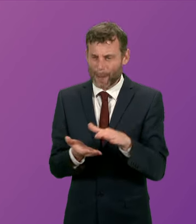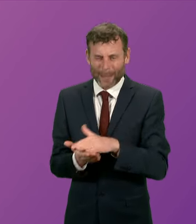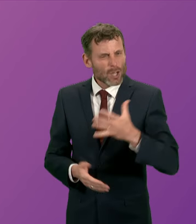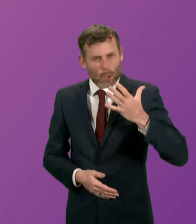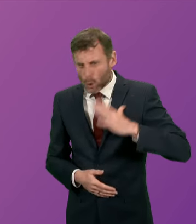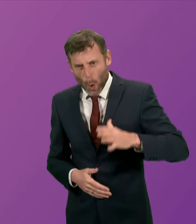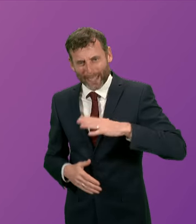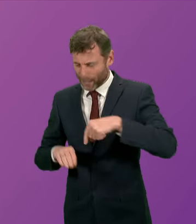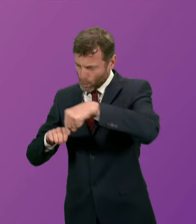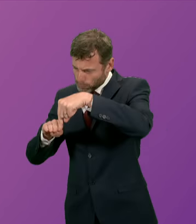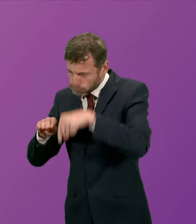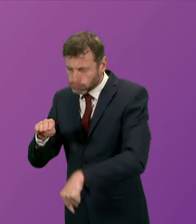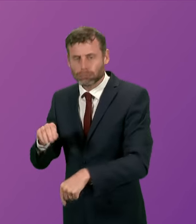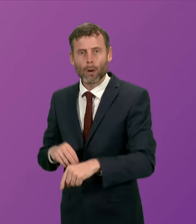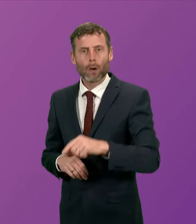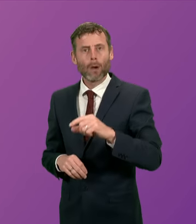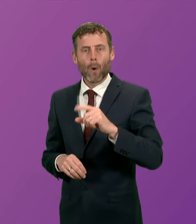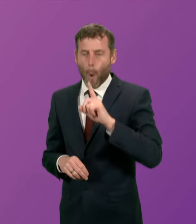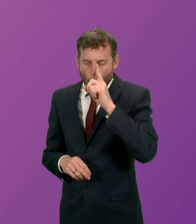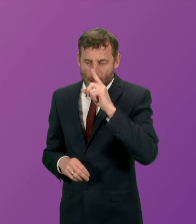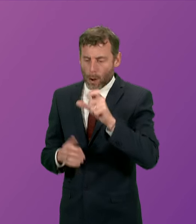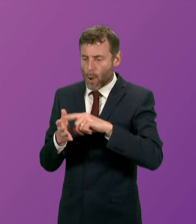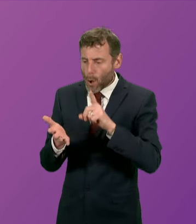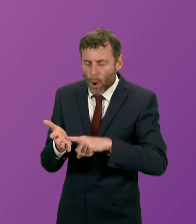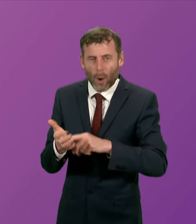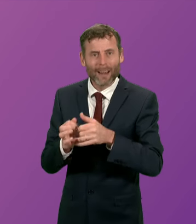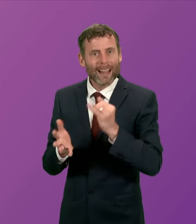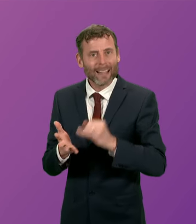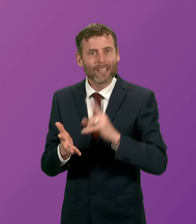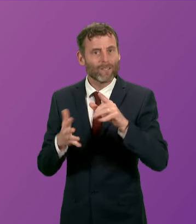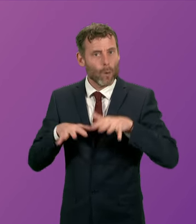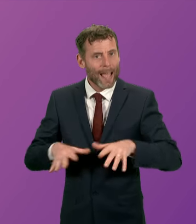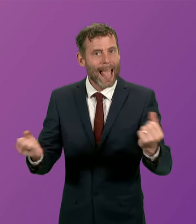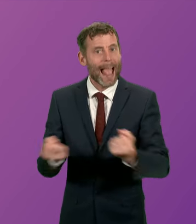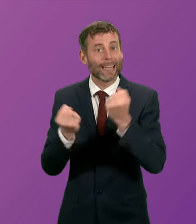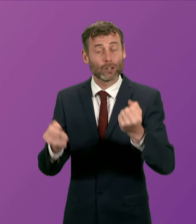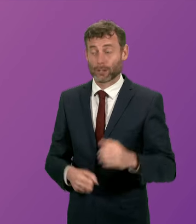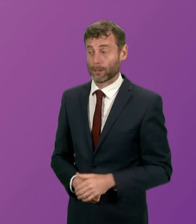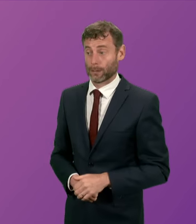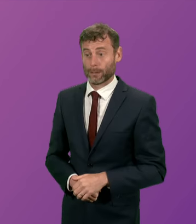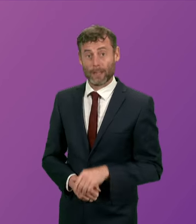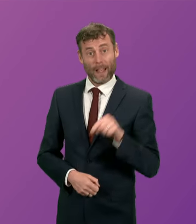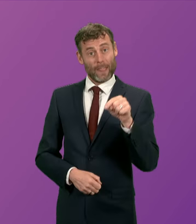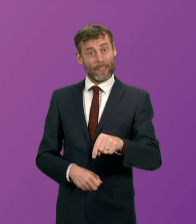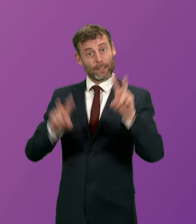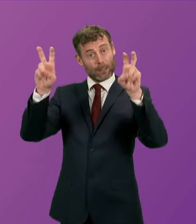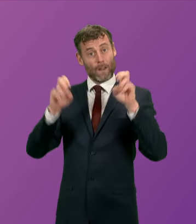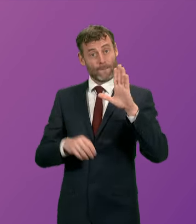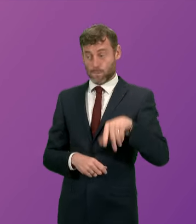That's a quote not from the Scottish Green Party manifesto but from the International Energy Agency.